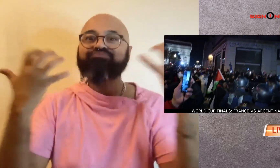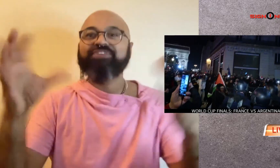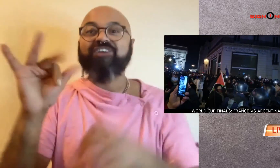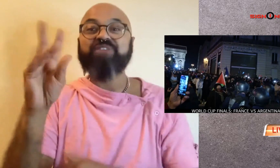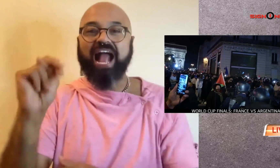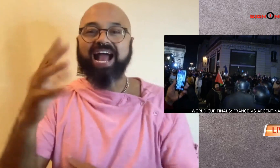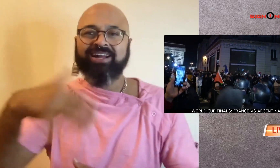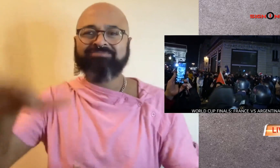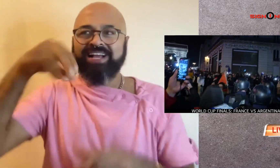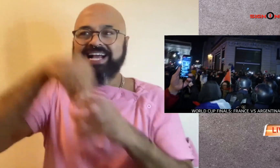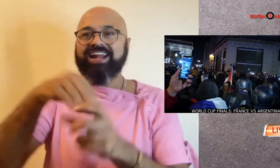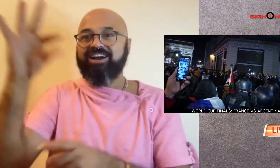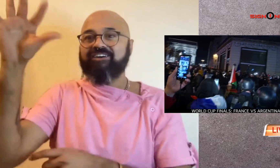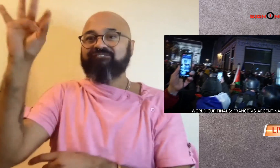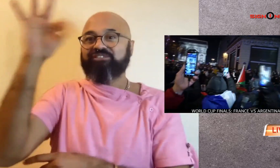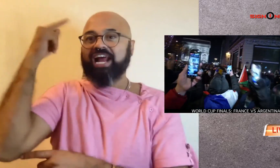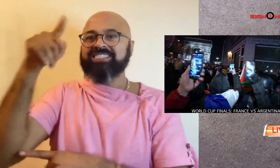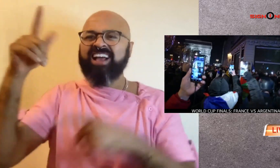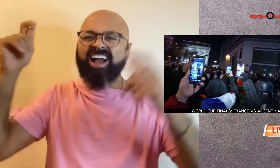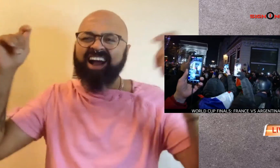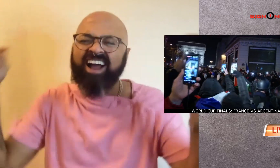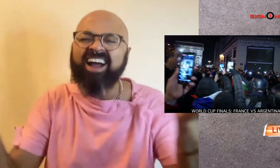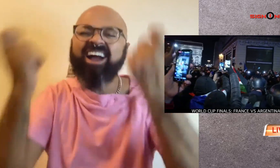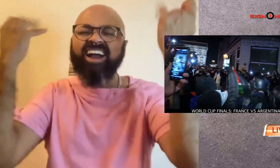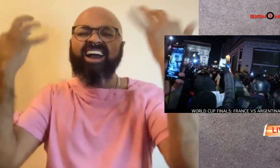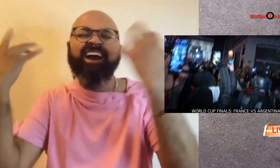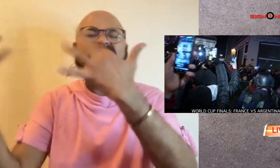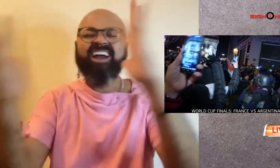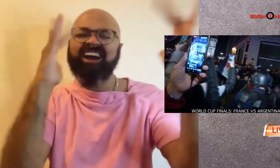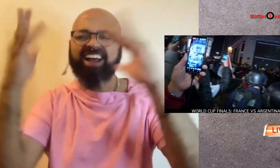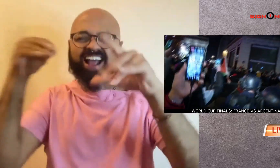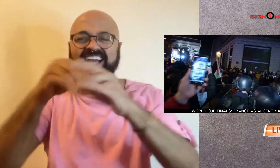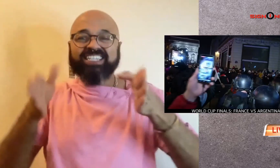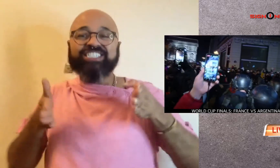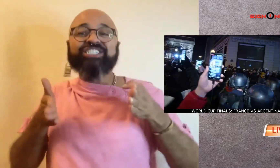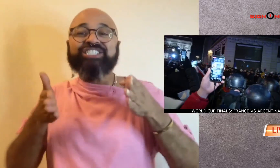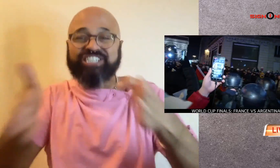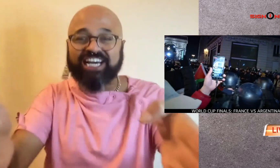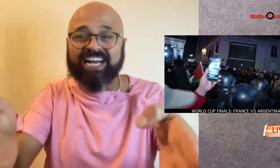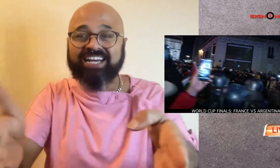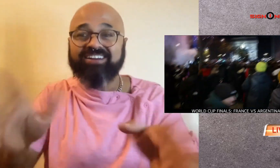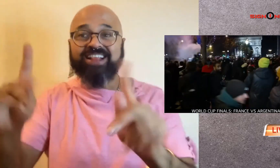Football fans in France celebrated in the streets the team's 2-0 win over Morocco.